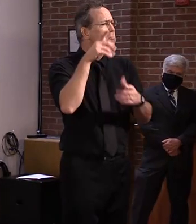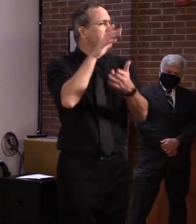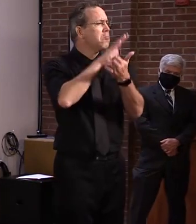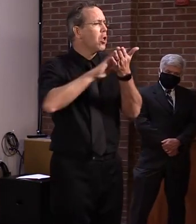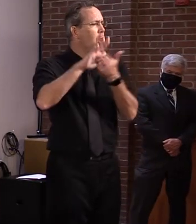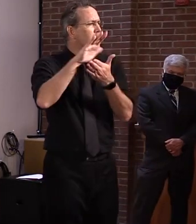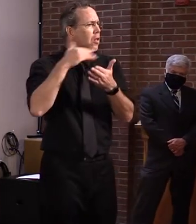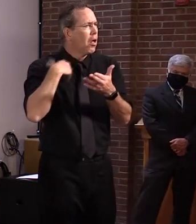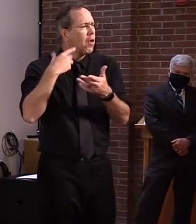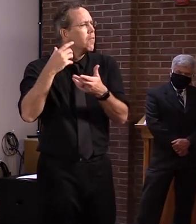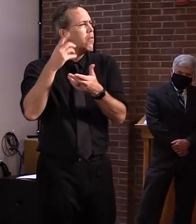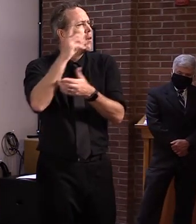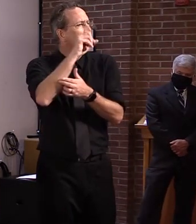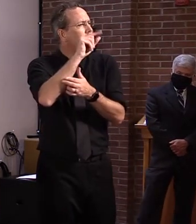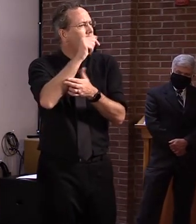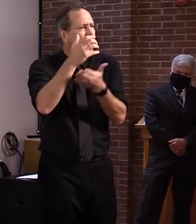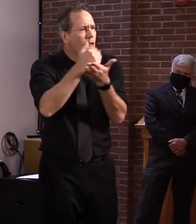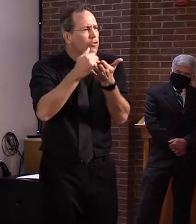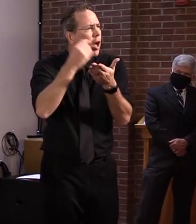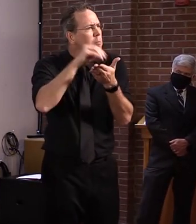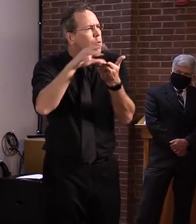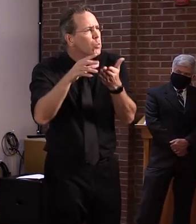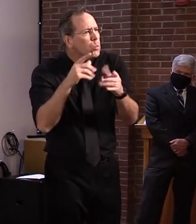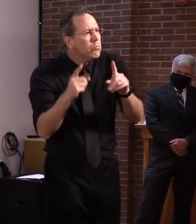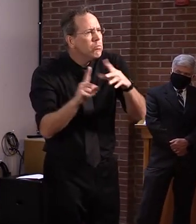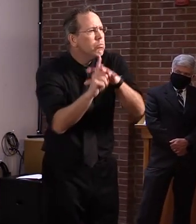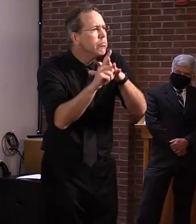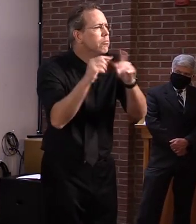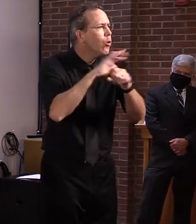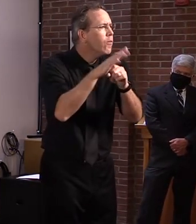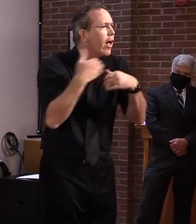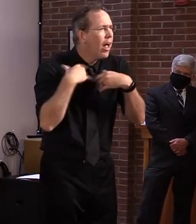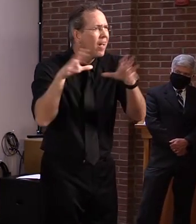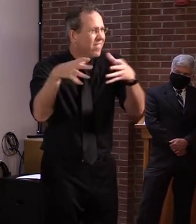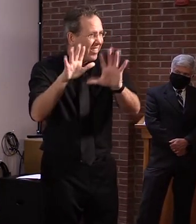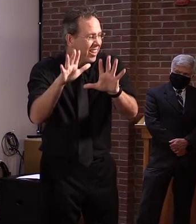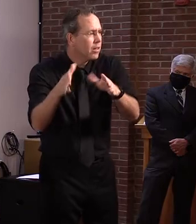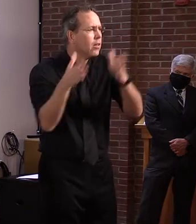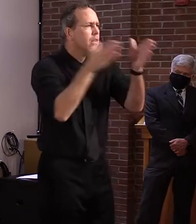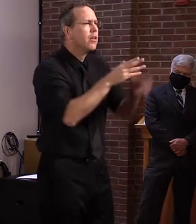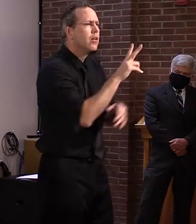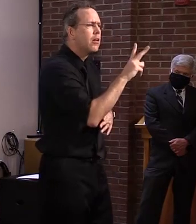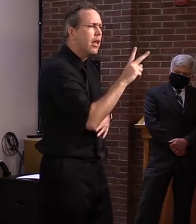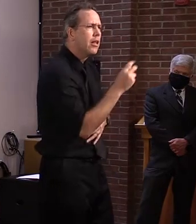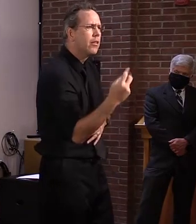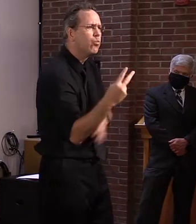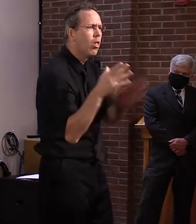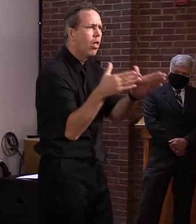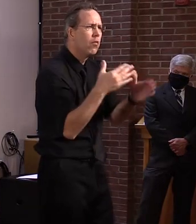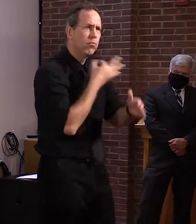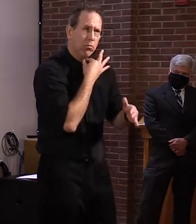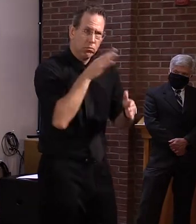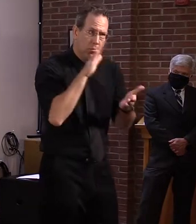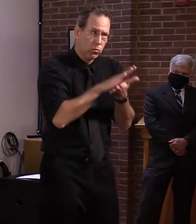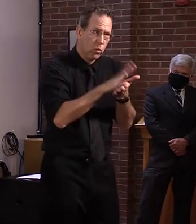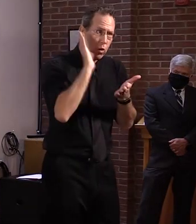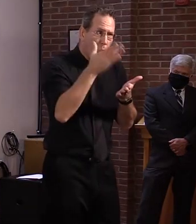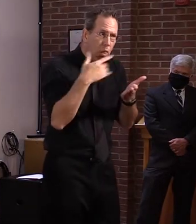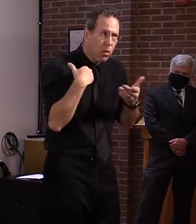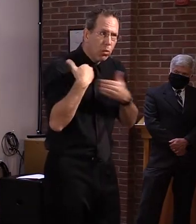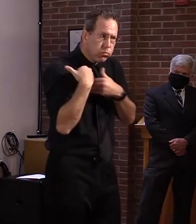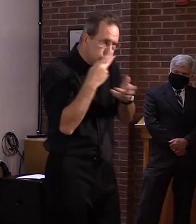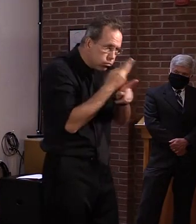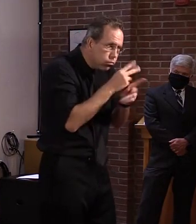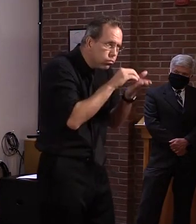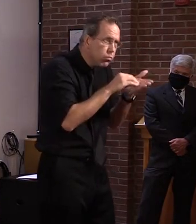their child. Um, I'm going to, well, first of all, um, from my standpoint,